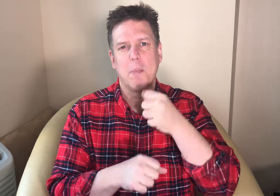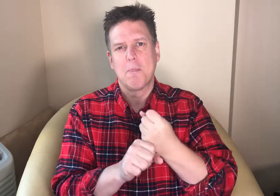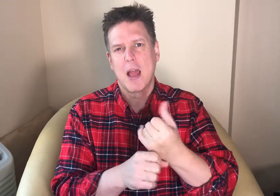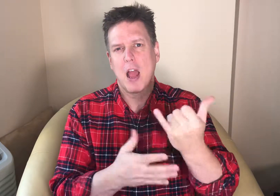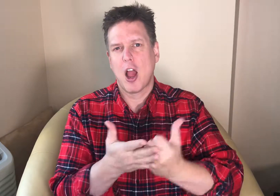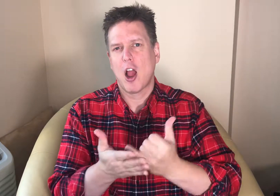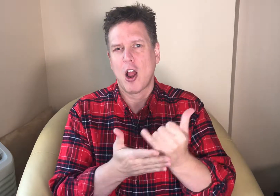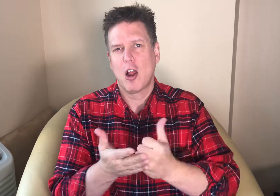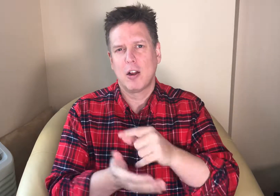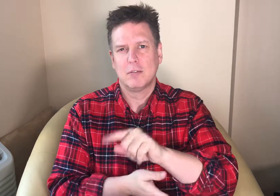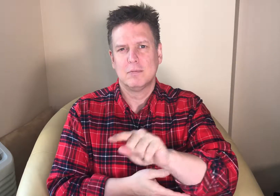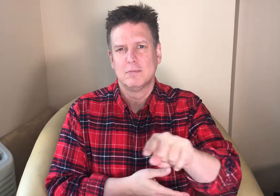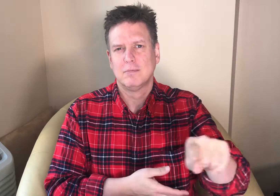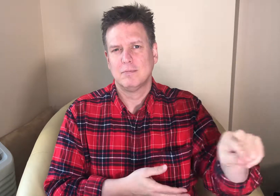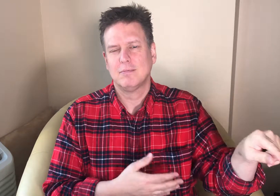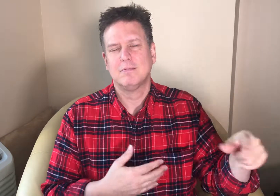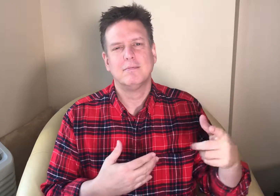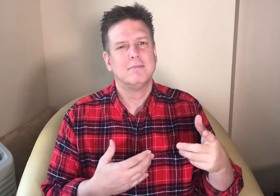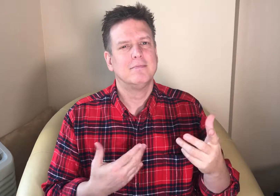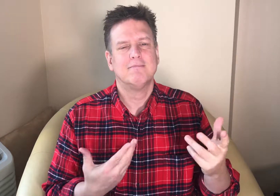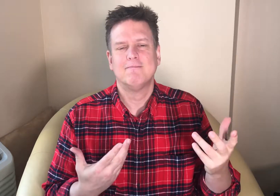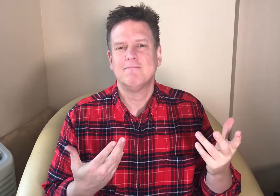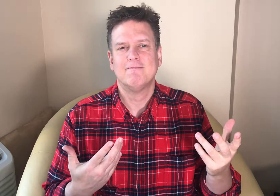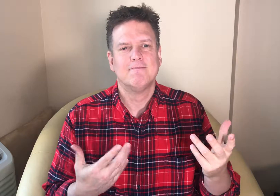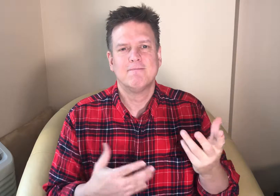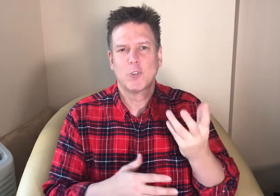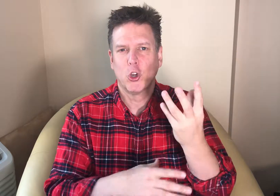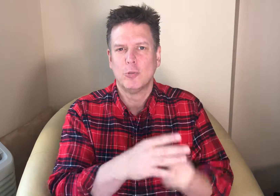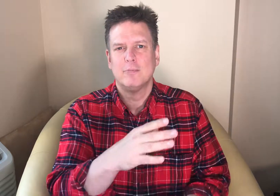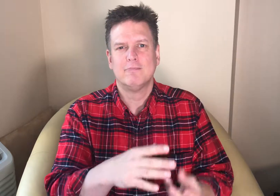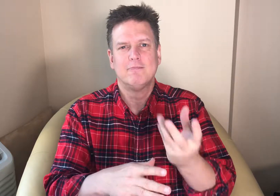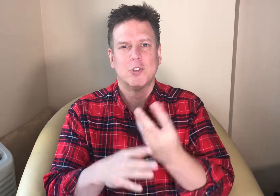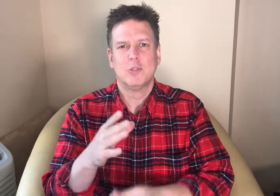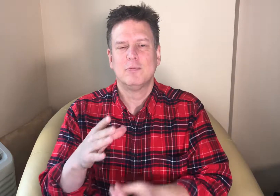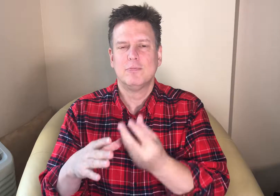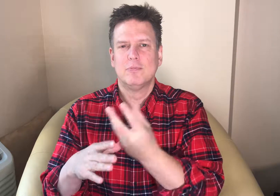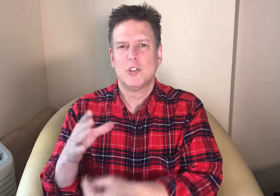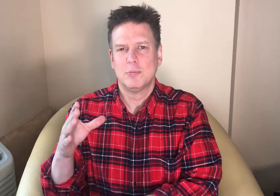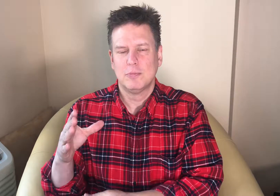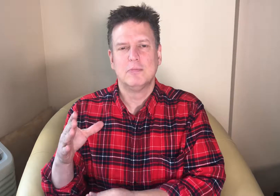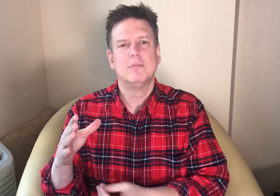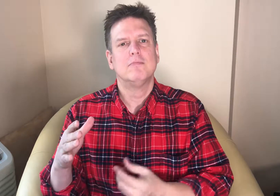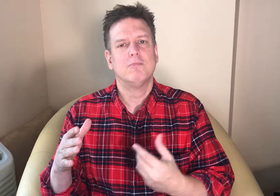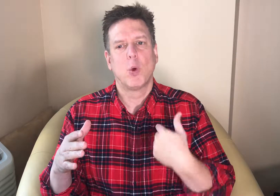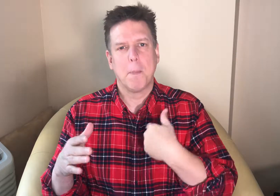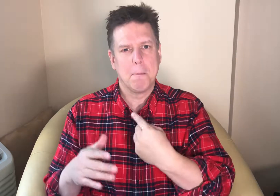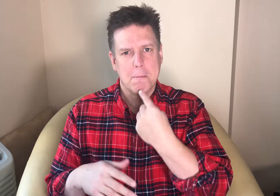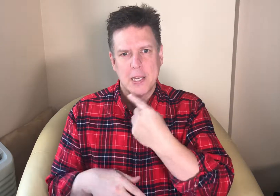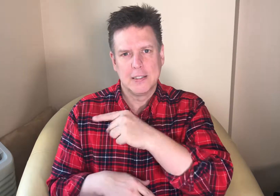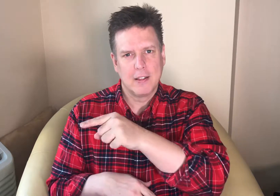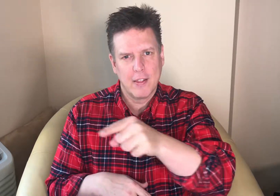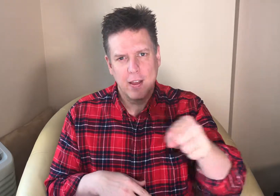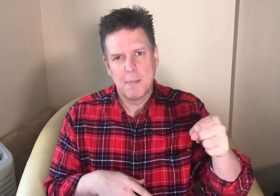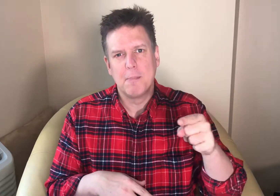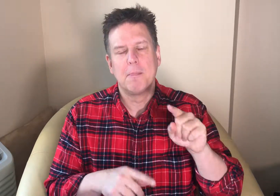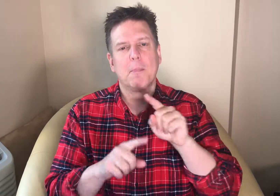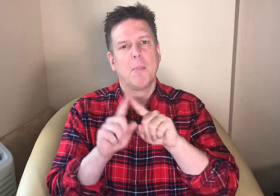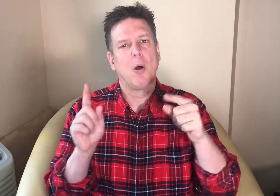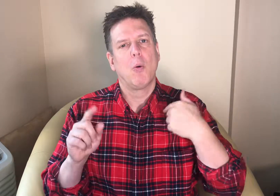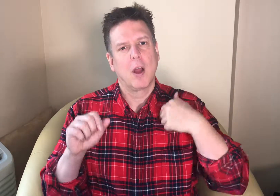who made wonderful art and we certainly miss